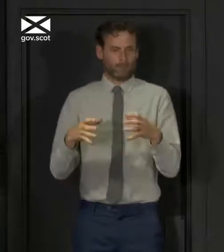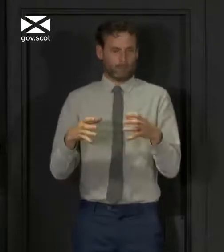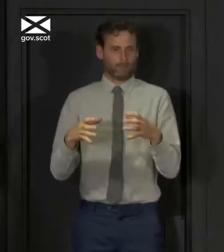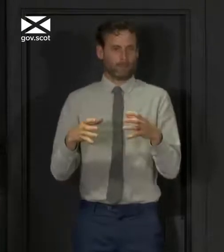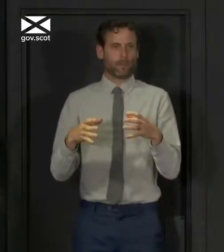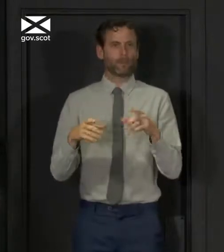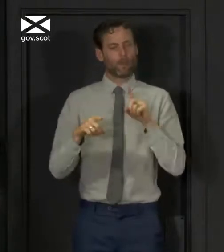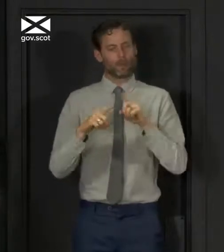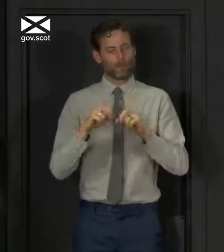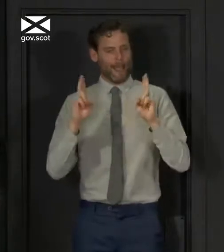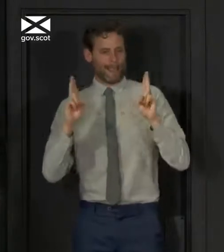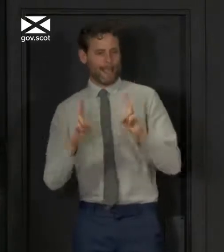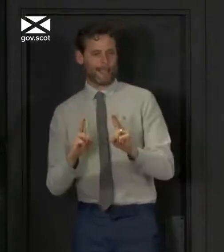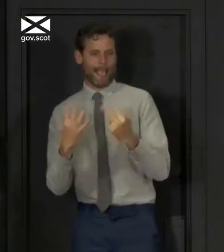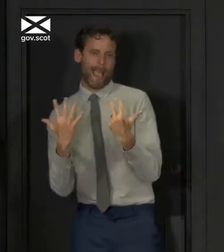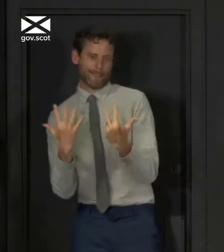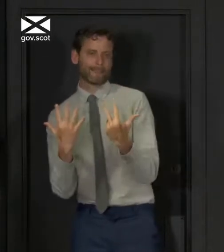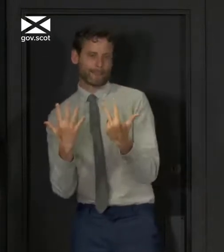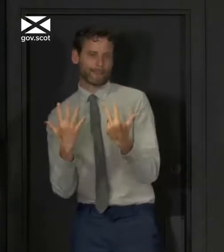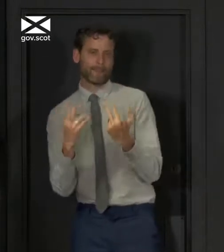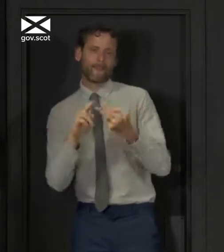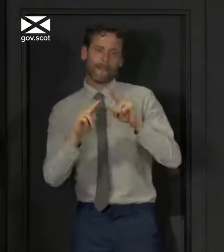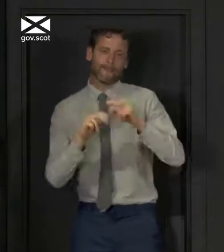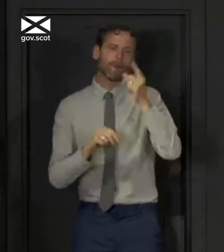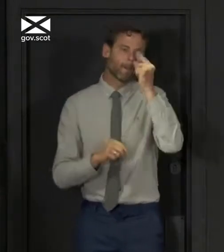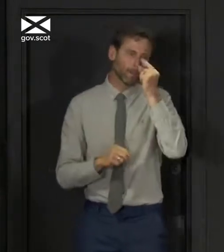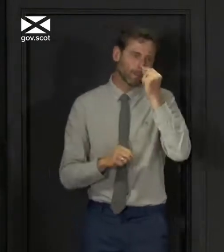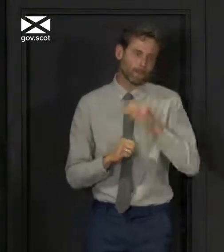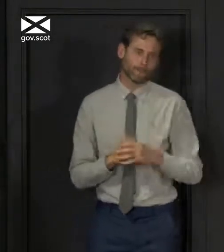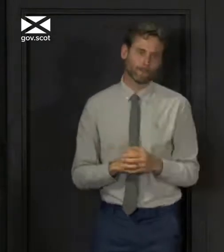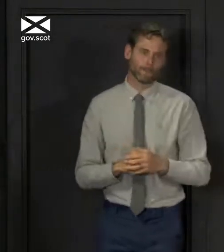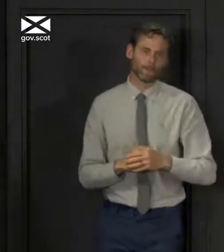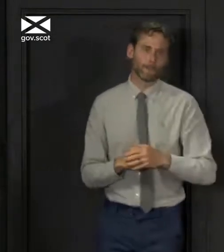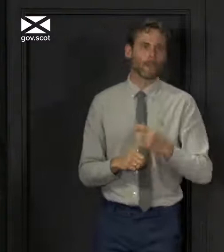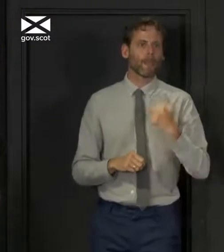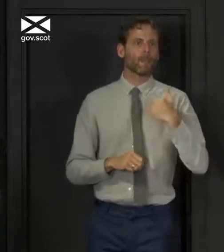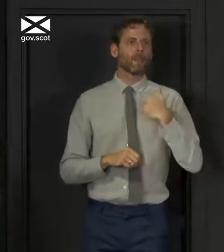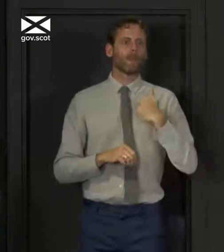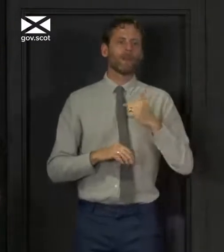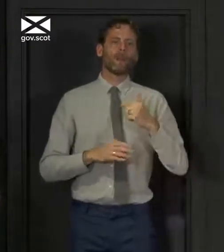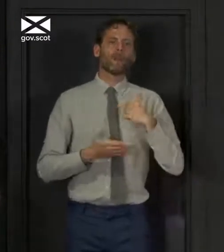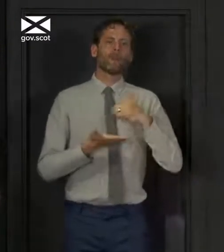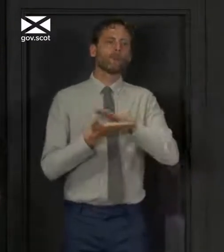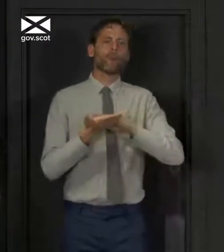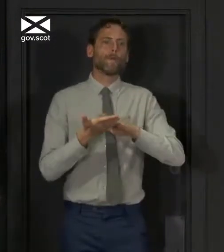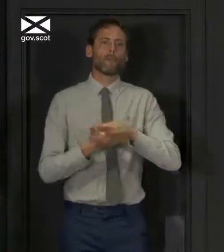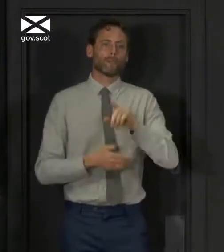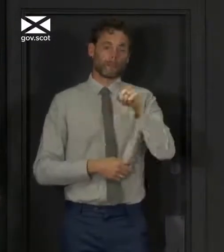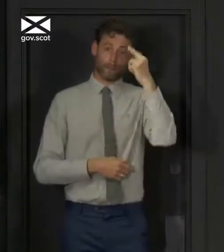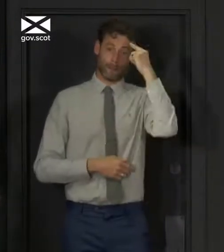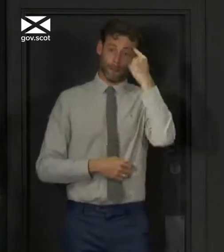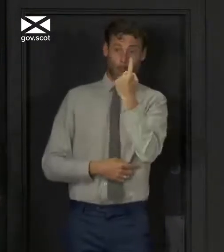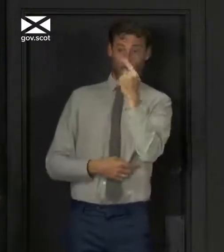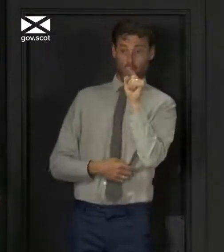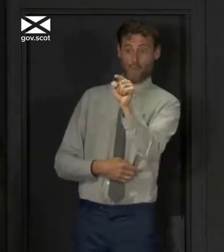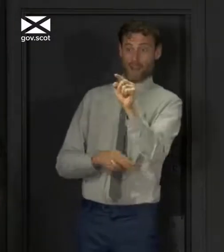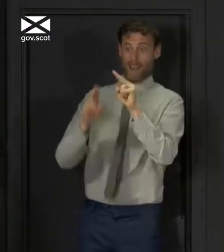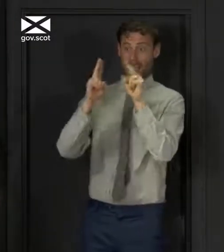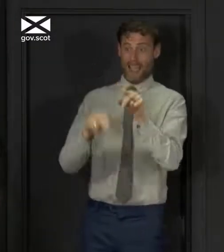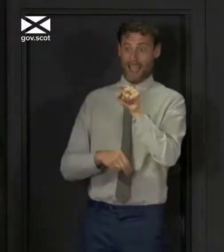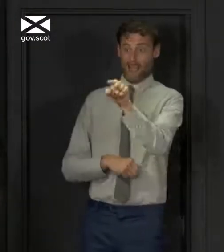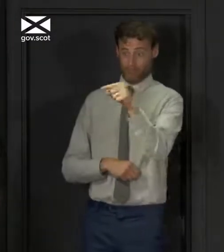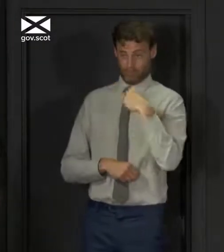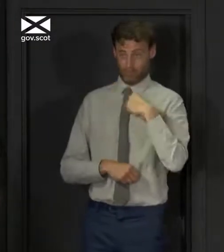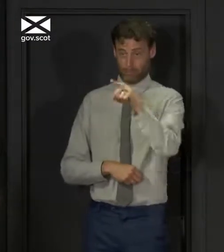keep it to less than that if you can. Now, we're not saying that you must pick one household and only meet the same one